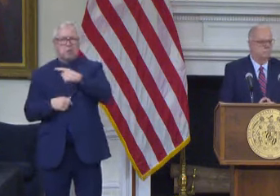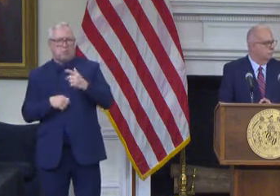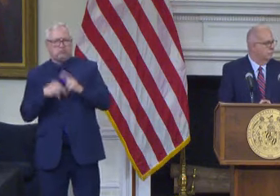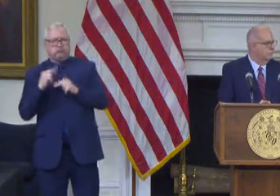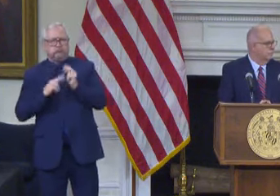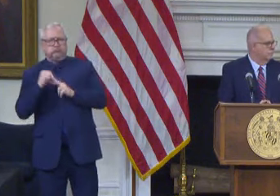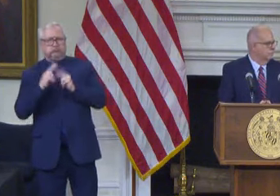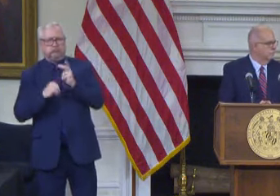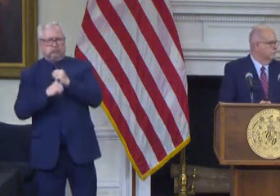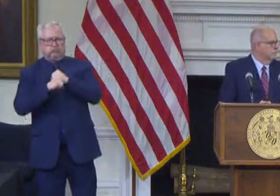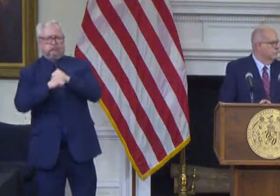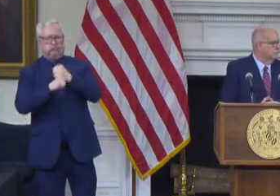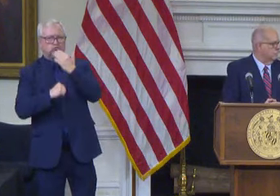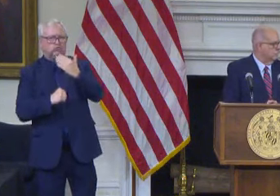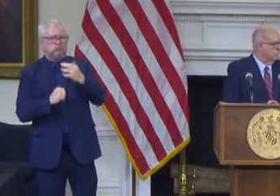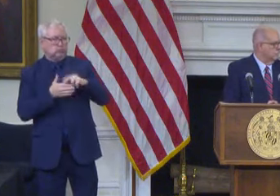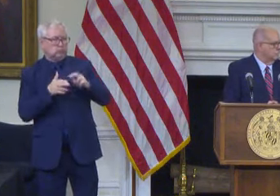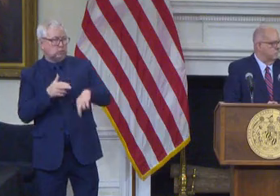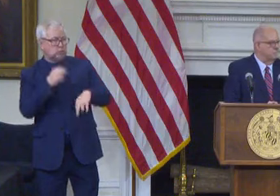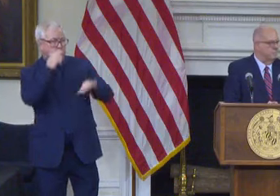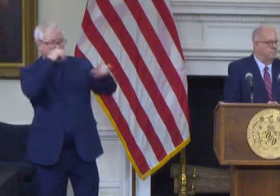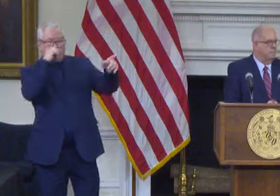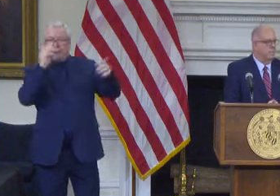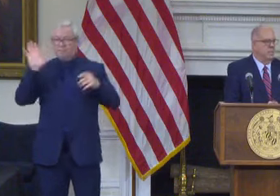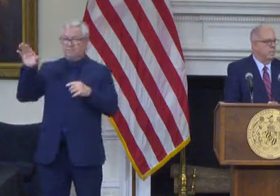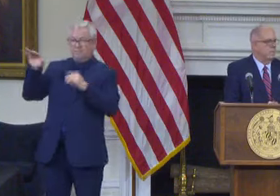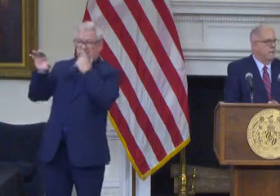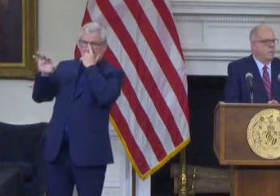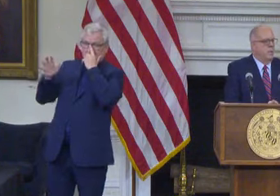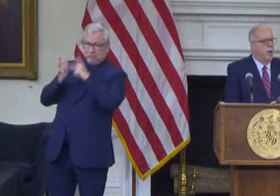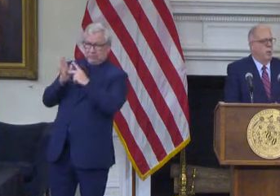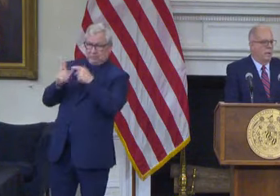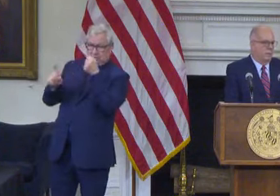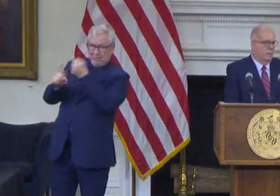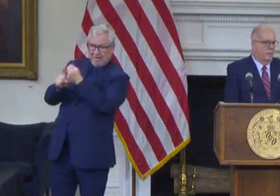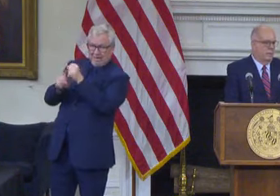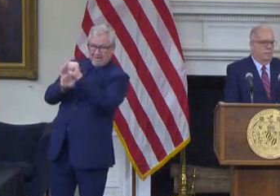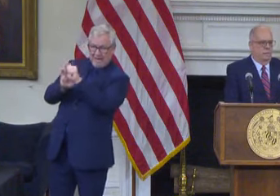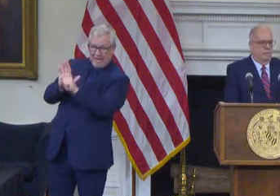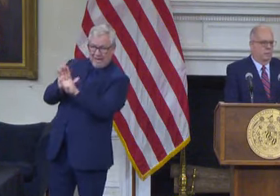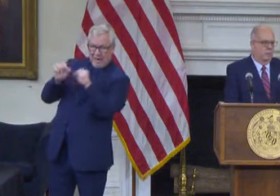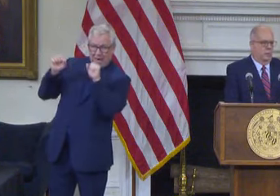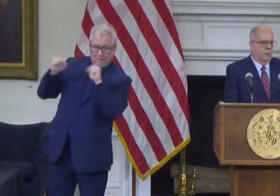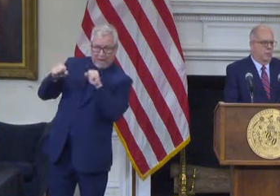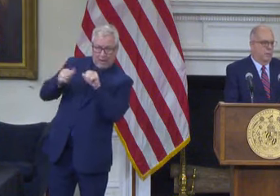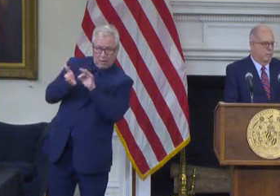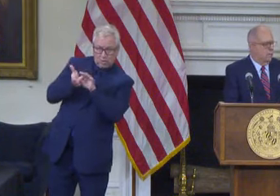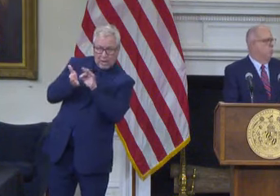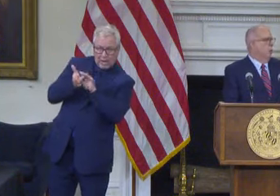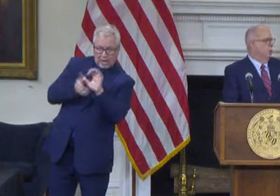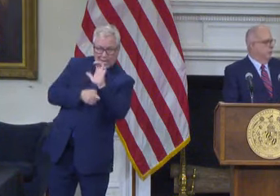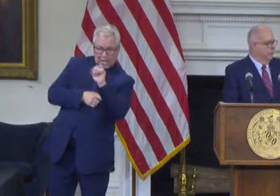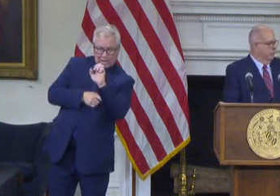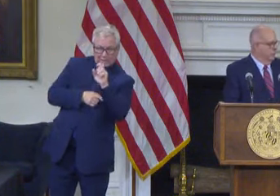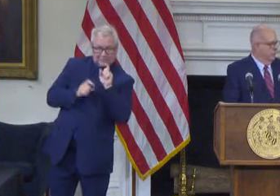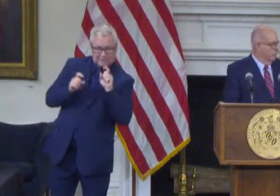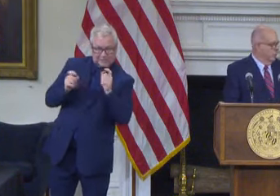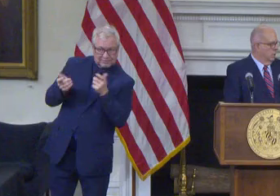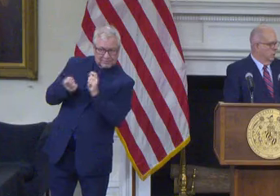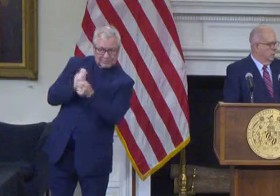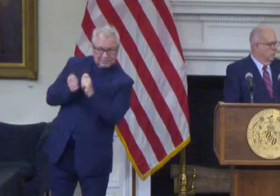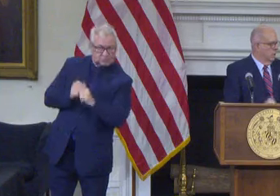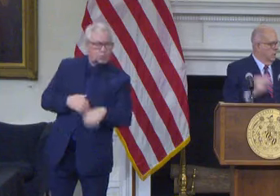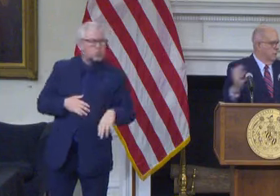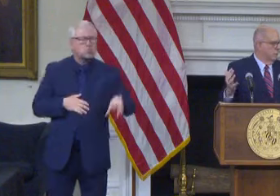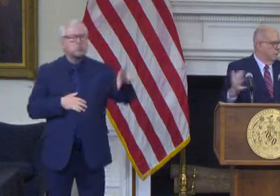has this happened in any way that the state's ability to track cases in real time no it has uh it slowed down some of the posting of things